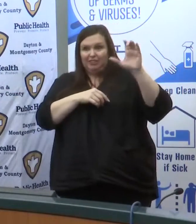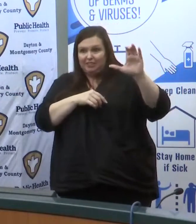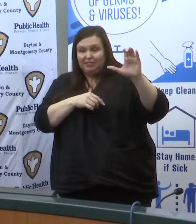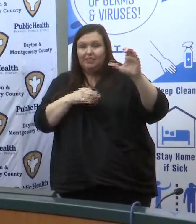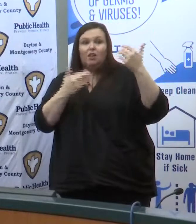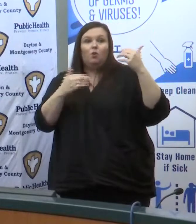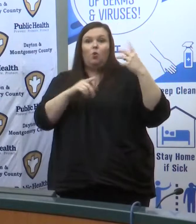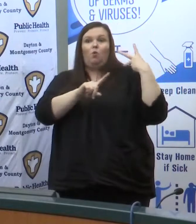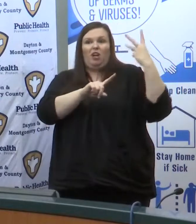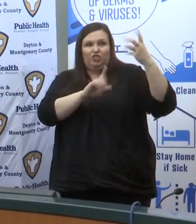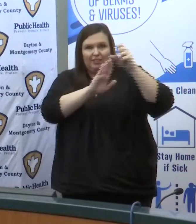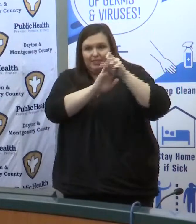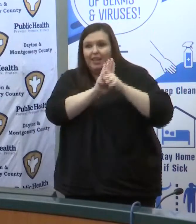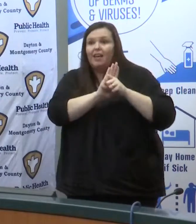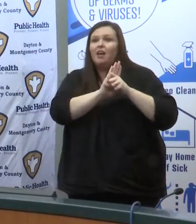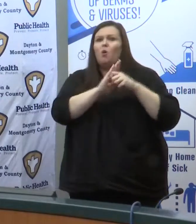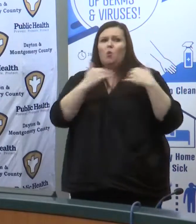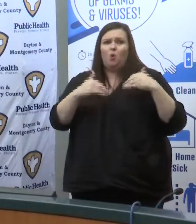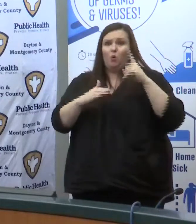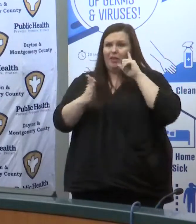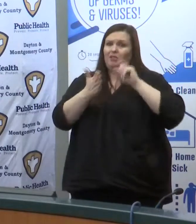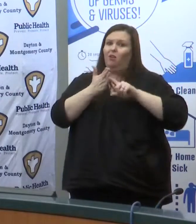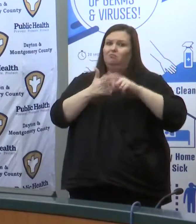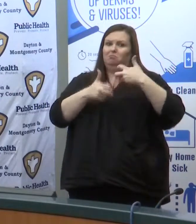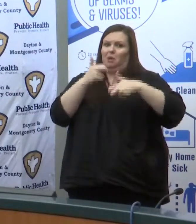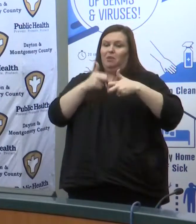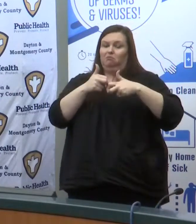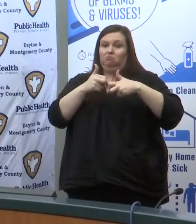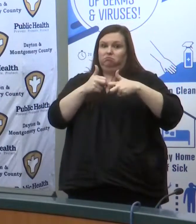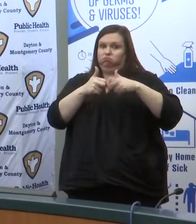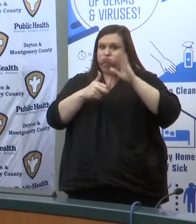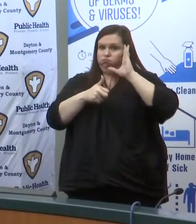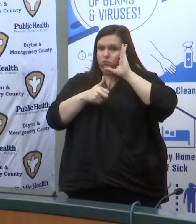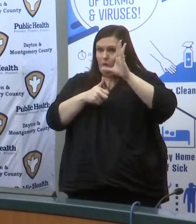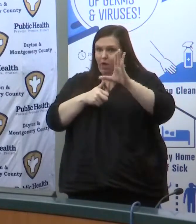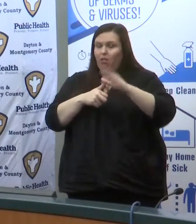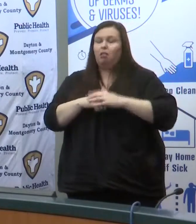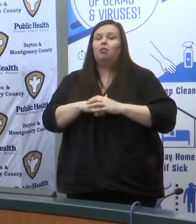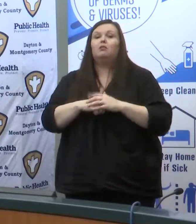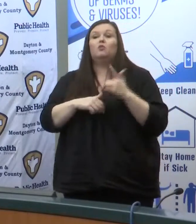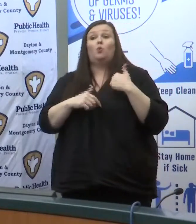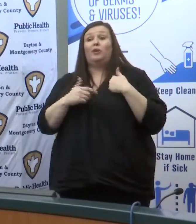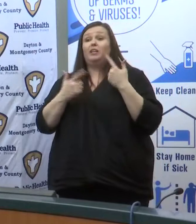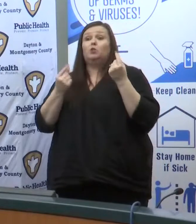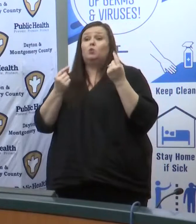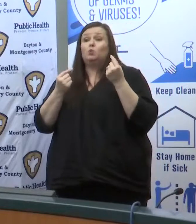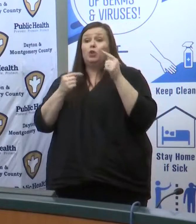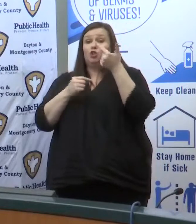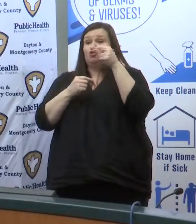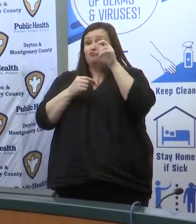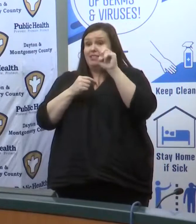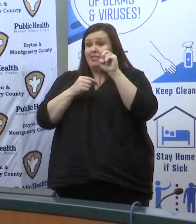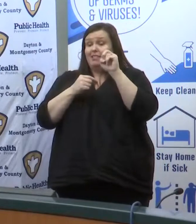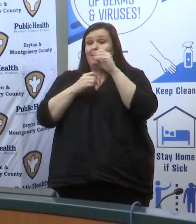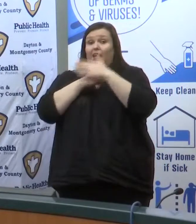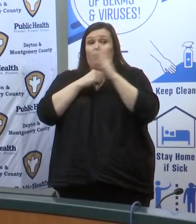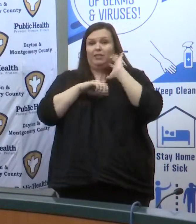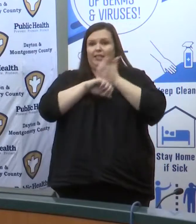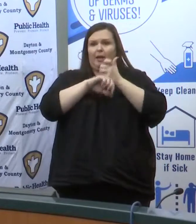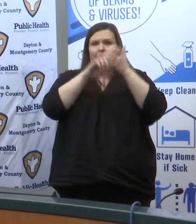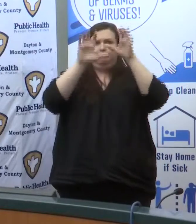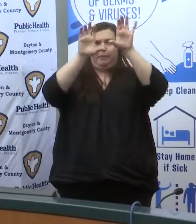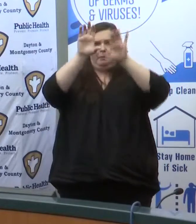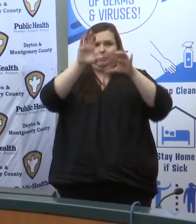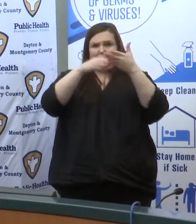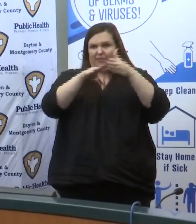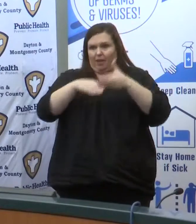we knew that this was going to be a big problem so in Greene County what we did is we divided up into sectors and made sure that we